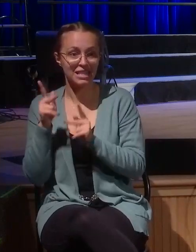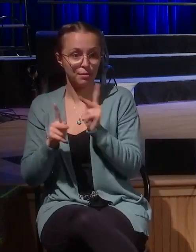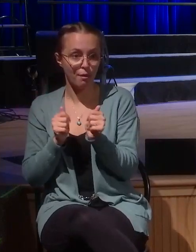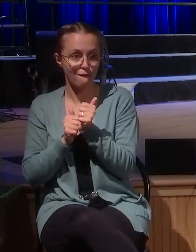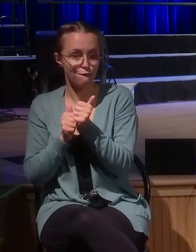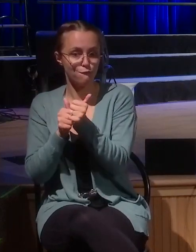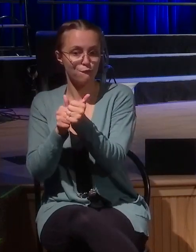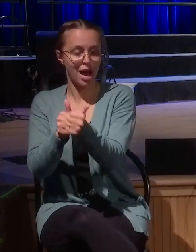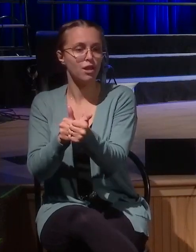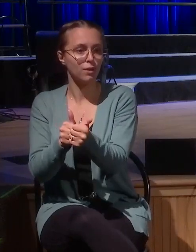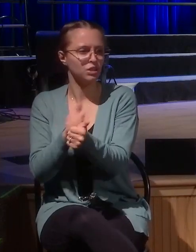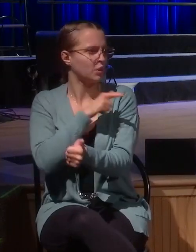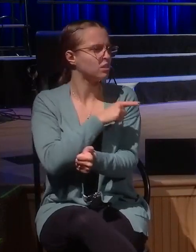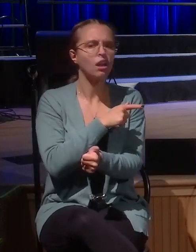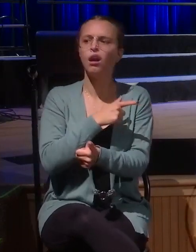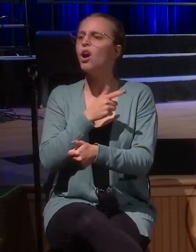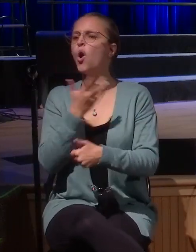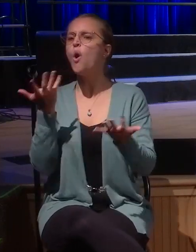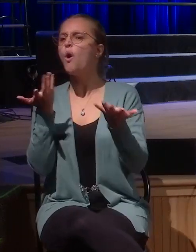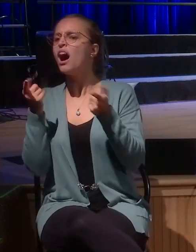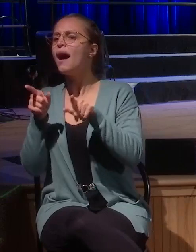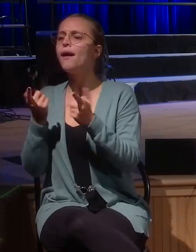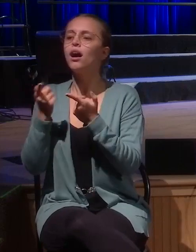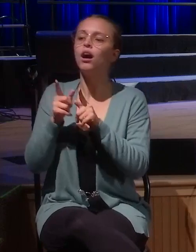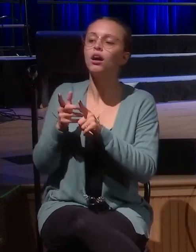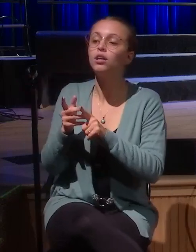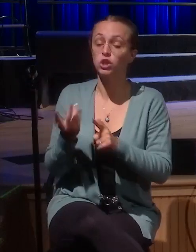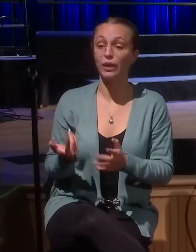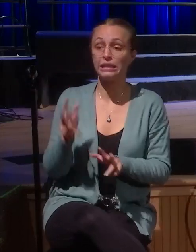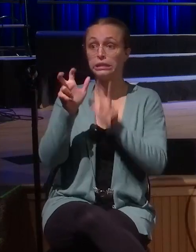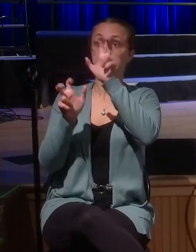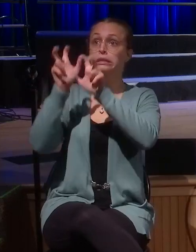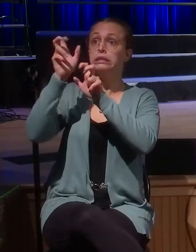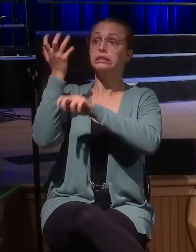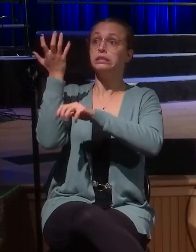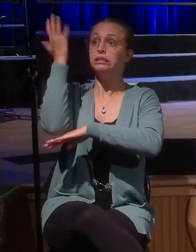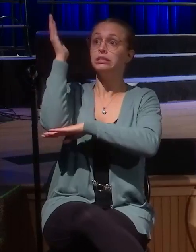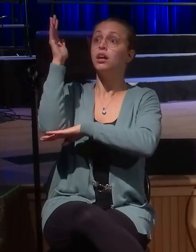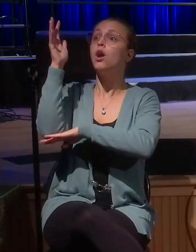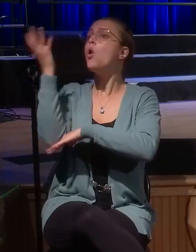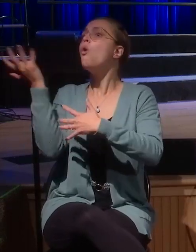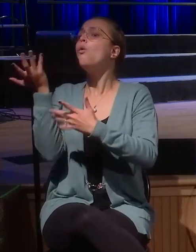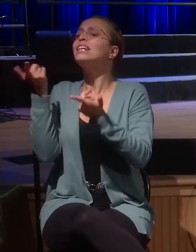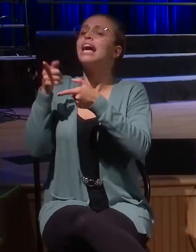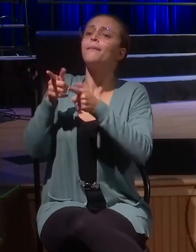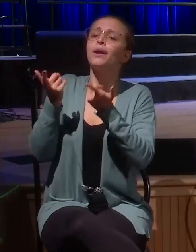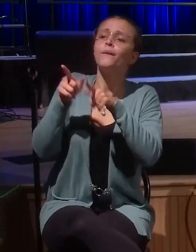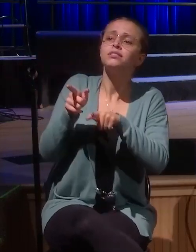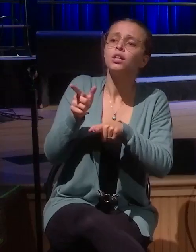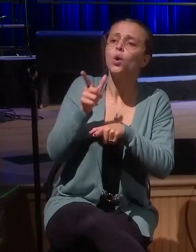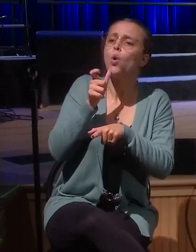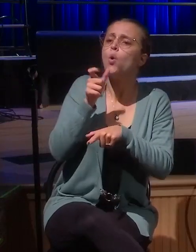has to go near there. So he goes there and he's short. So he's jumping up. He's pulling at people. What is it? What's there? Let me see.